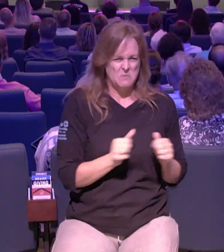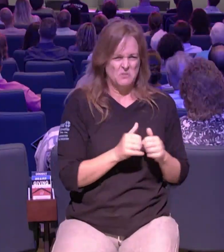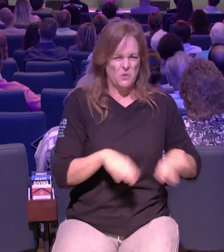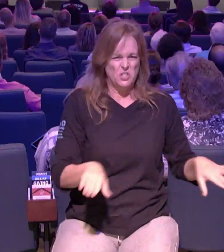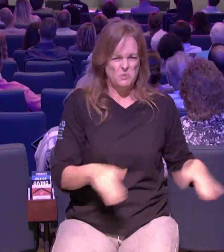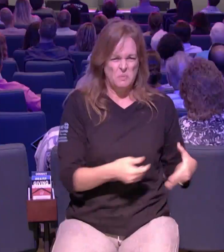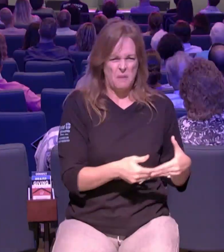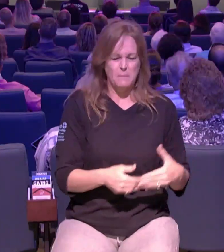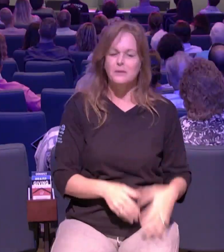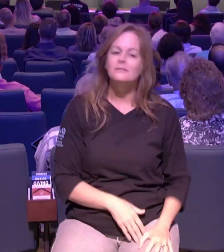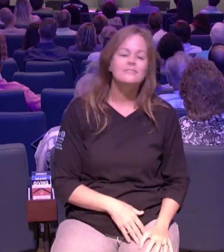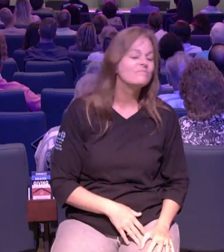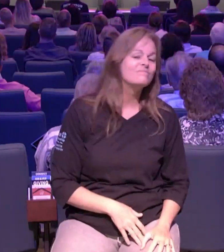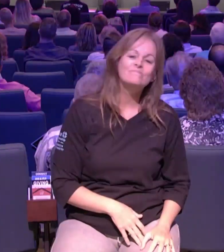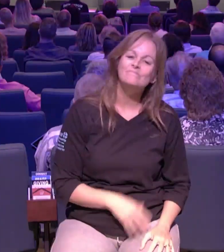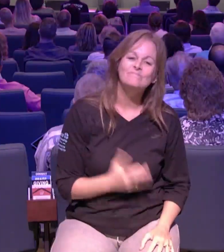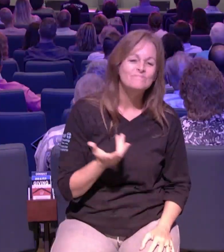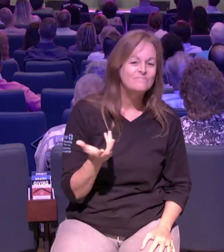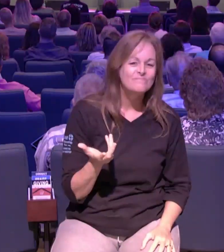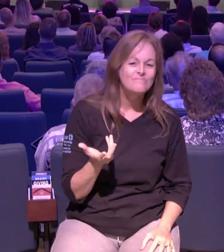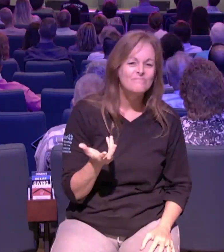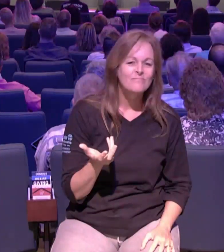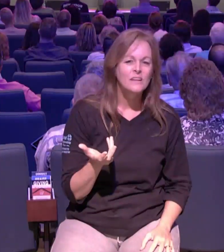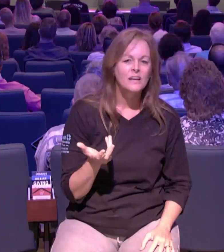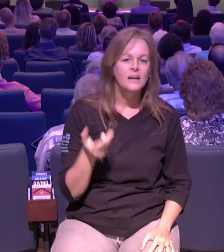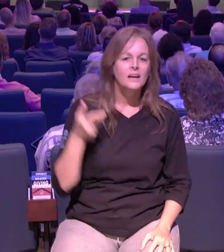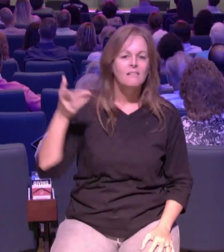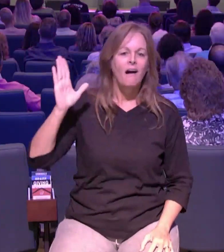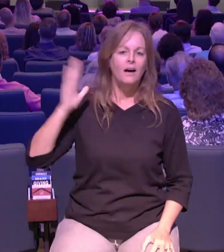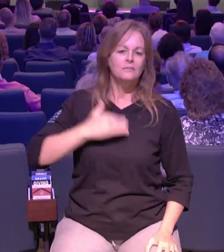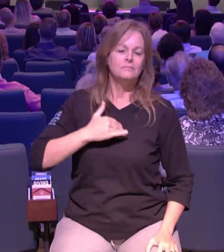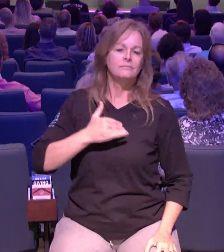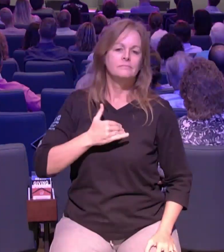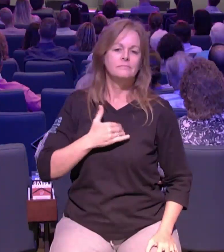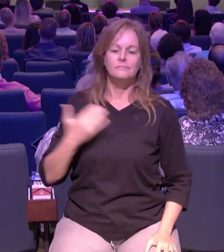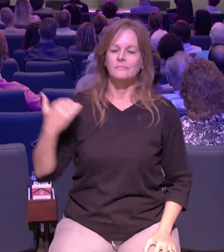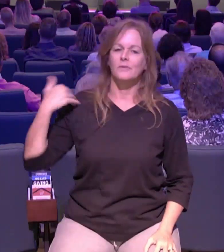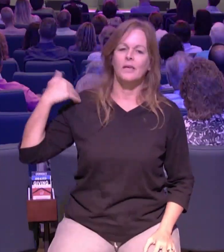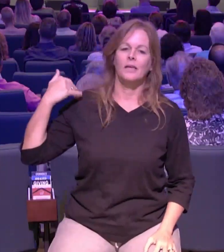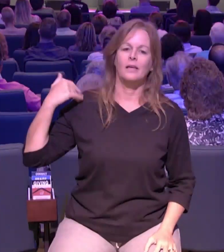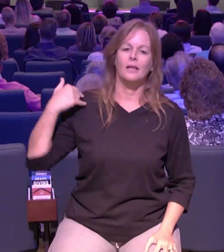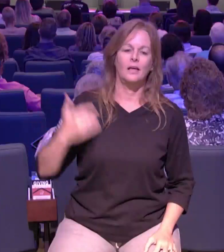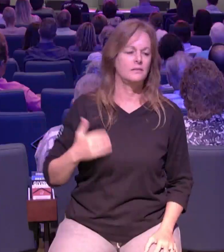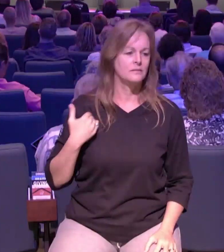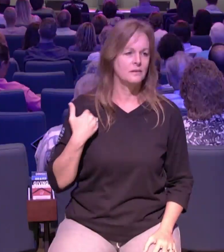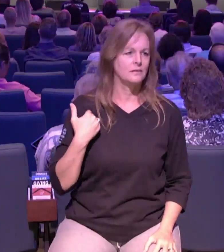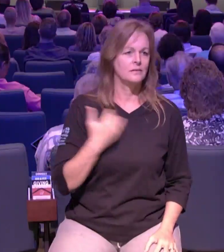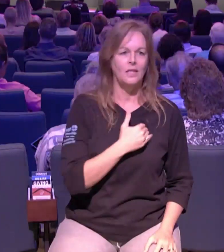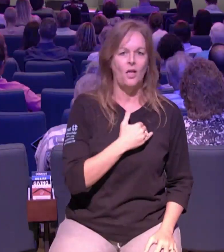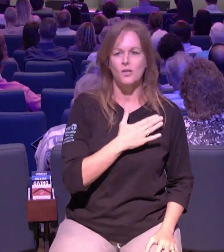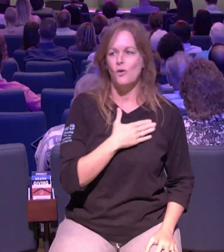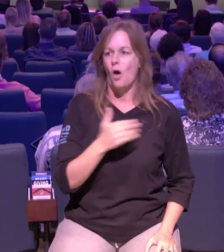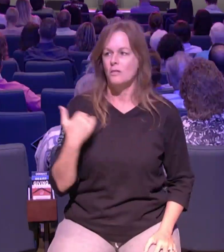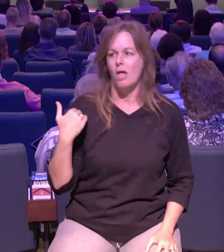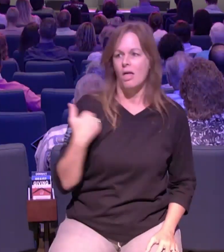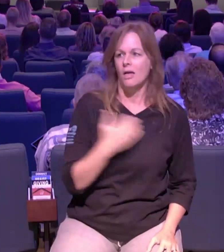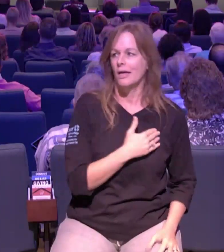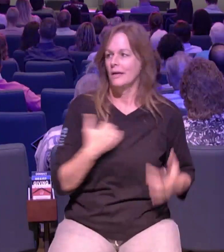this is about a call that is from god something that is so much bigger than any one of us it's about us rescuing teenagers